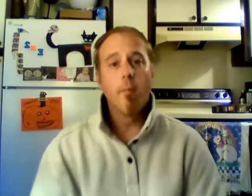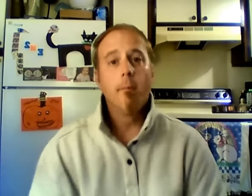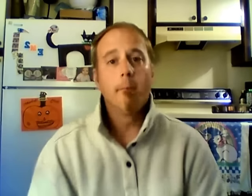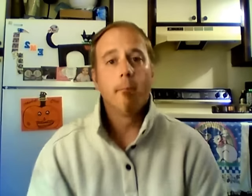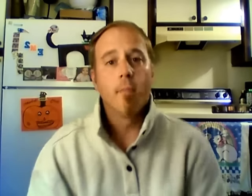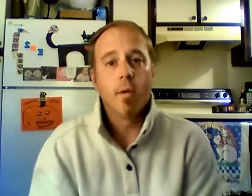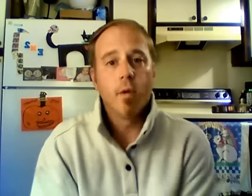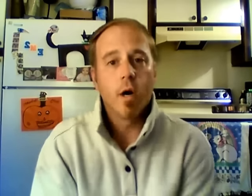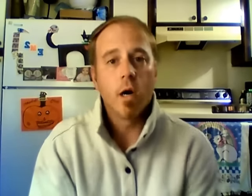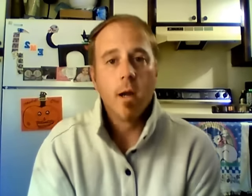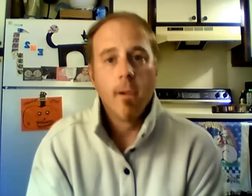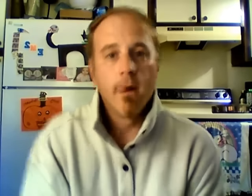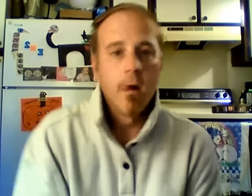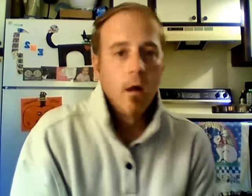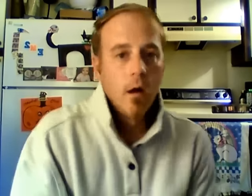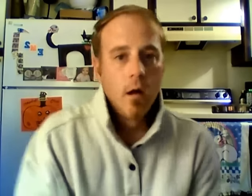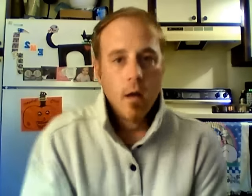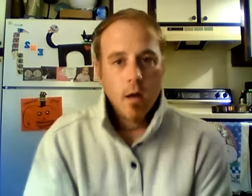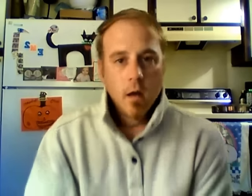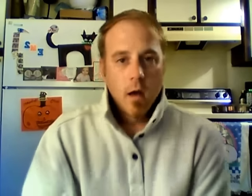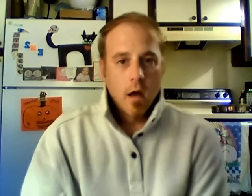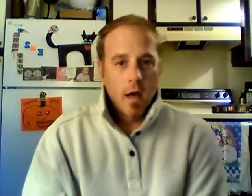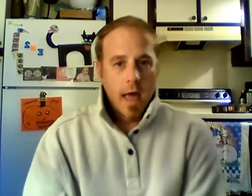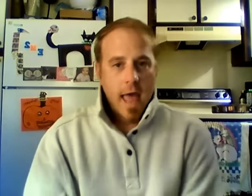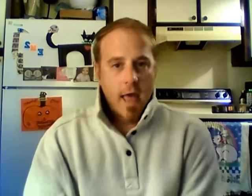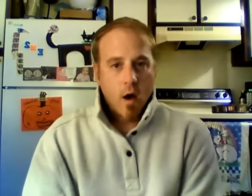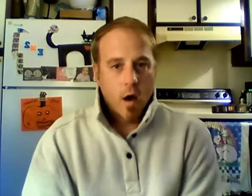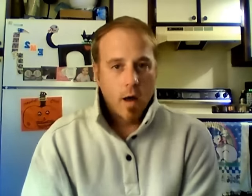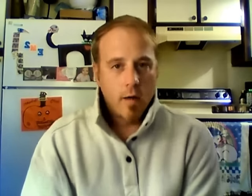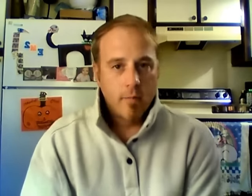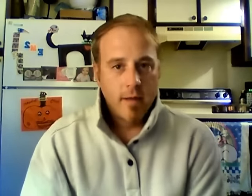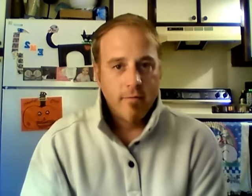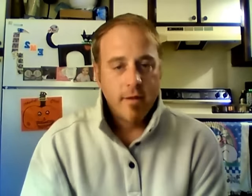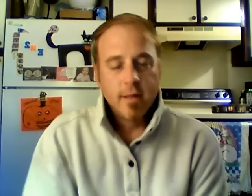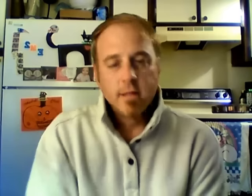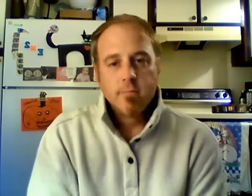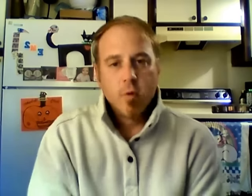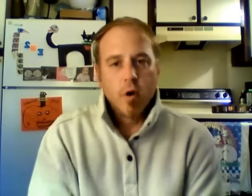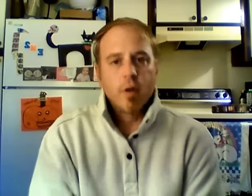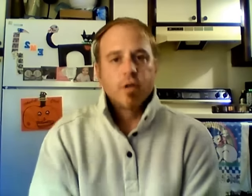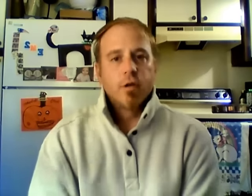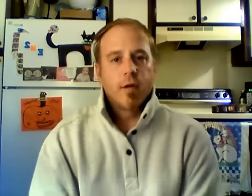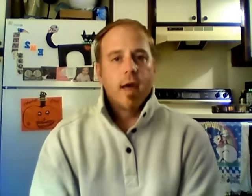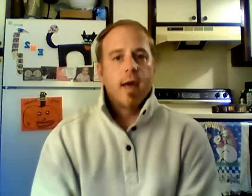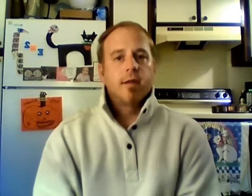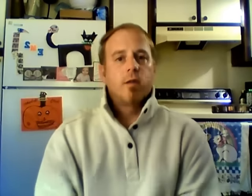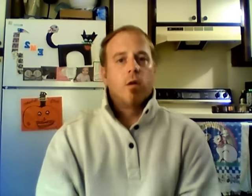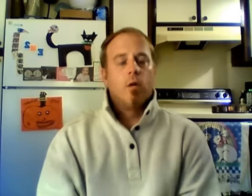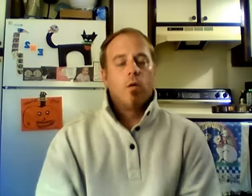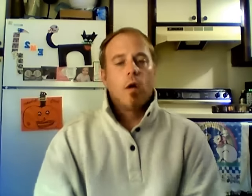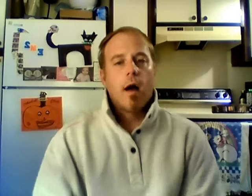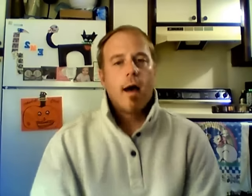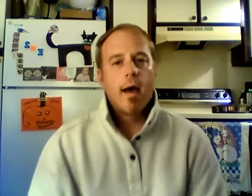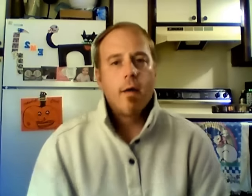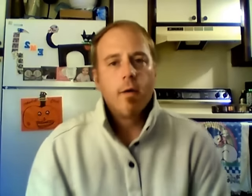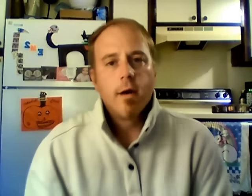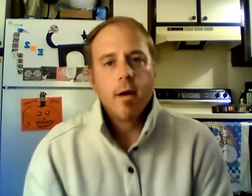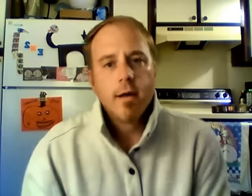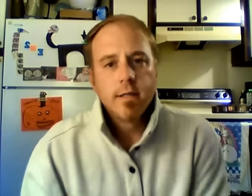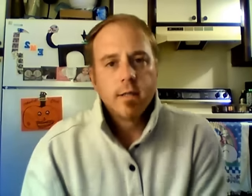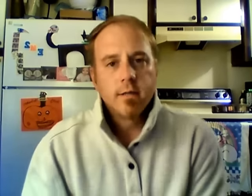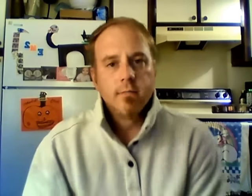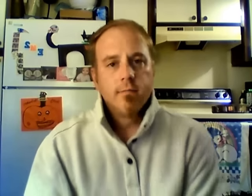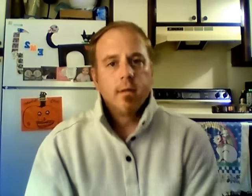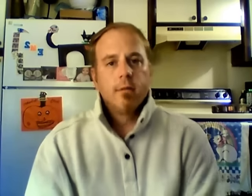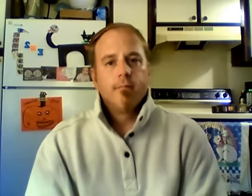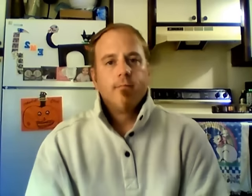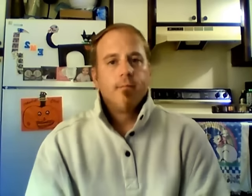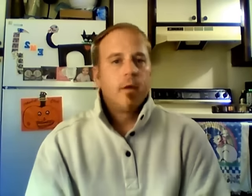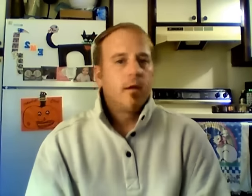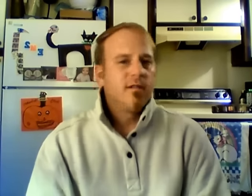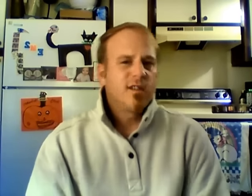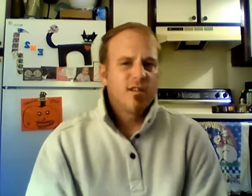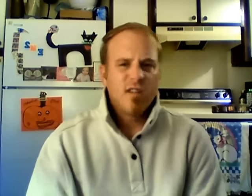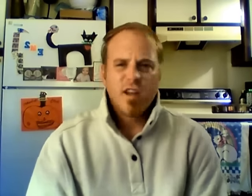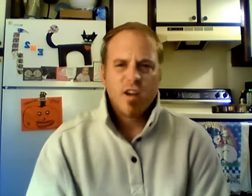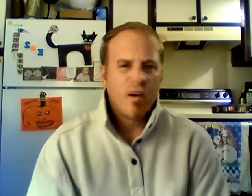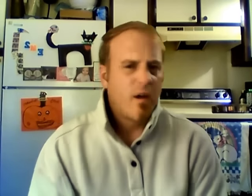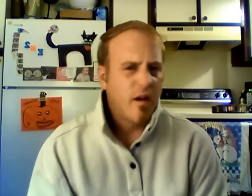We were on my friend's porch, so I was a year